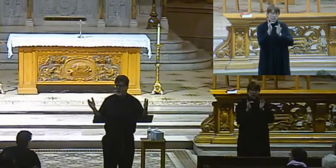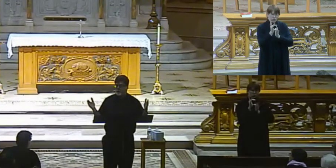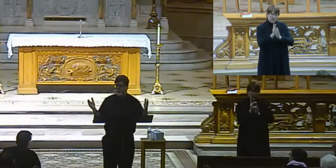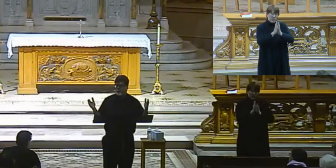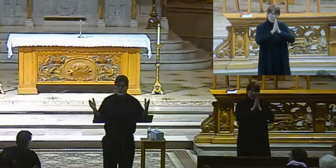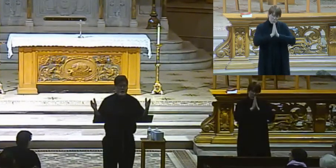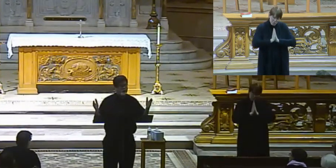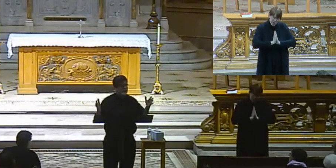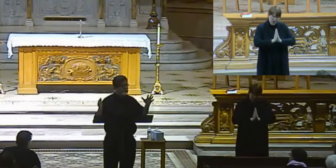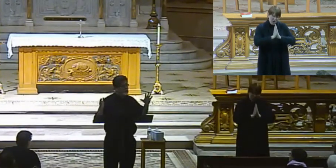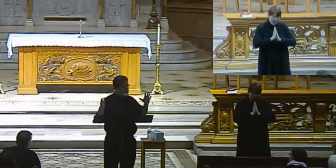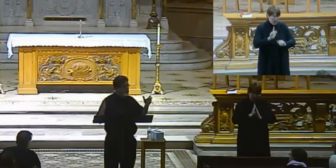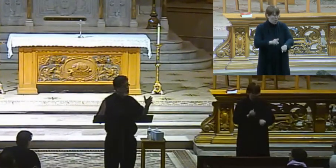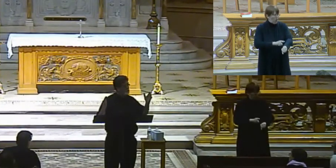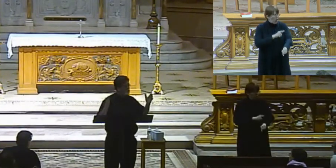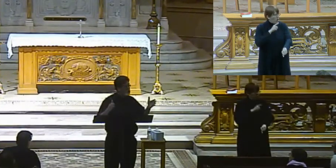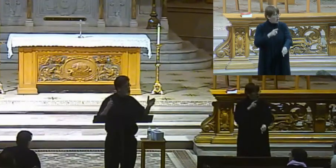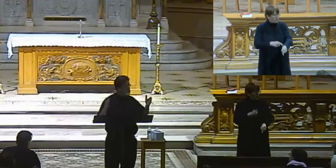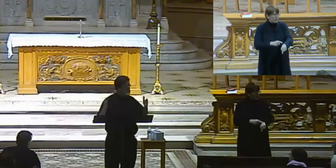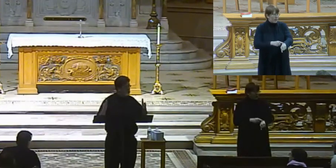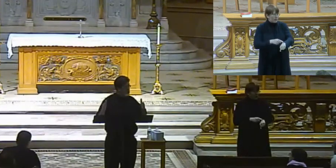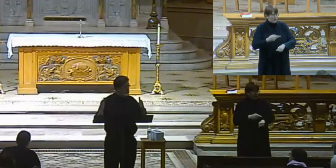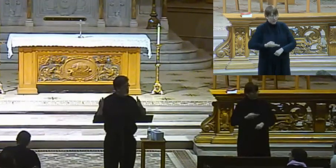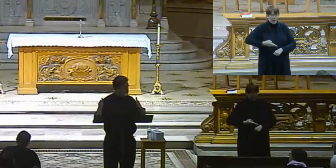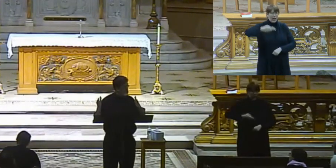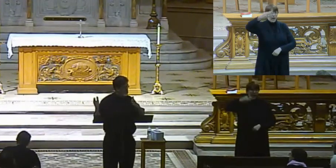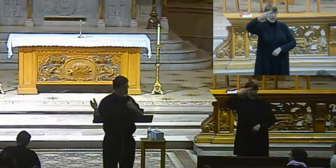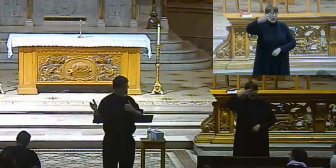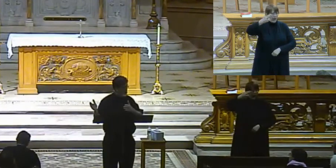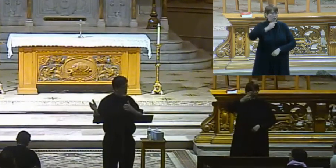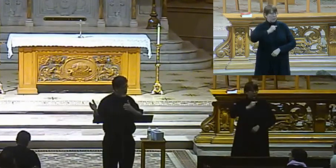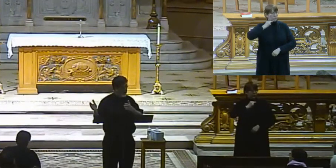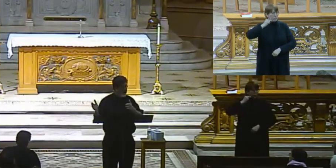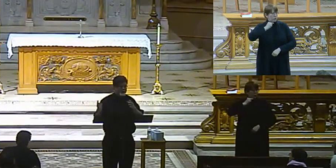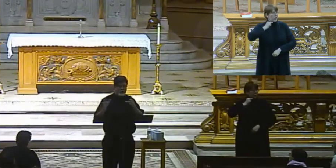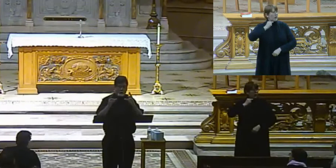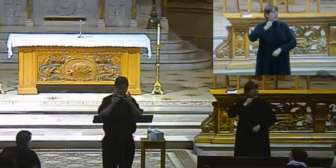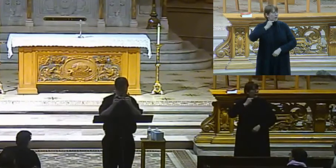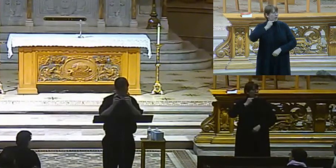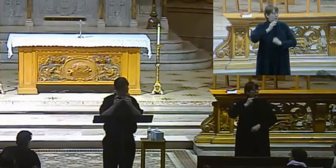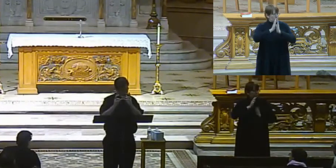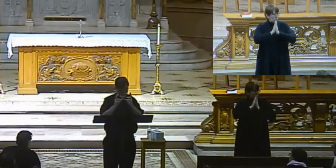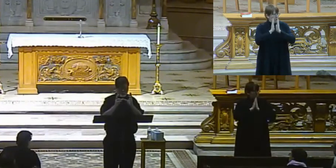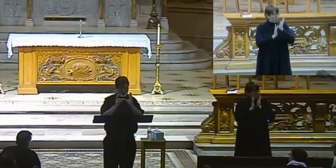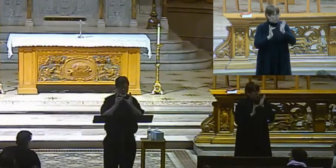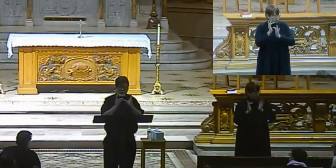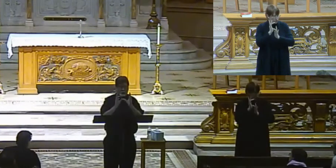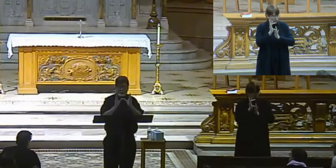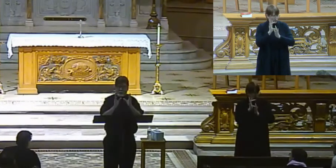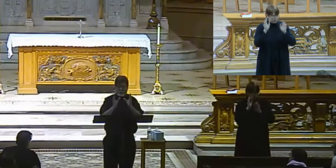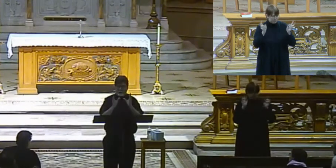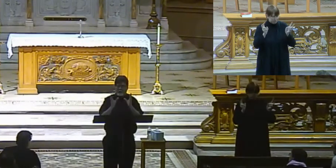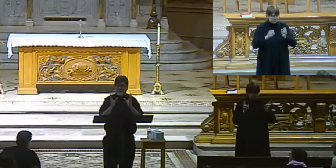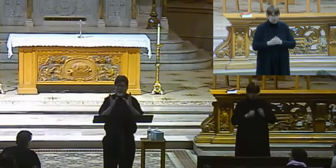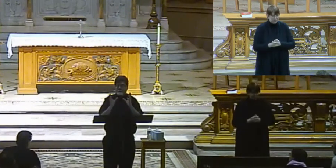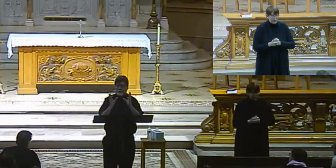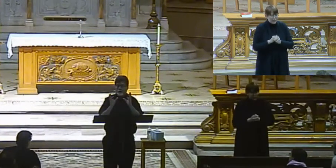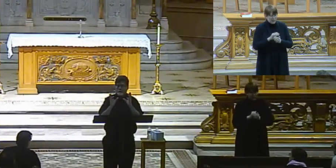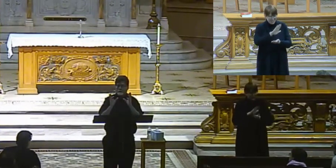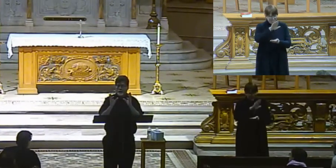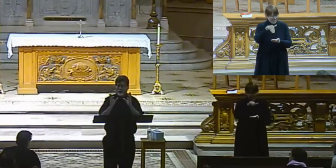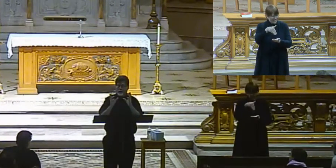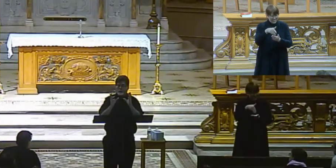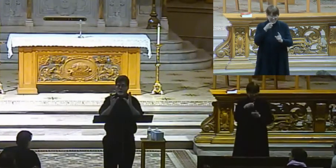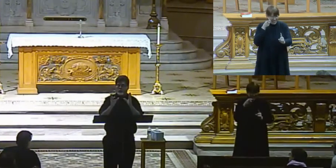that is known as the high priestly prayer of Jesus. And the center point of that